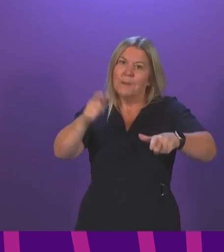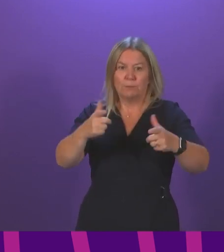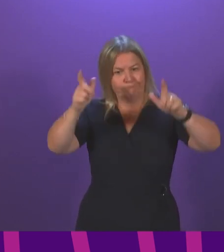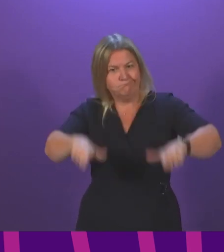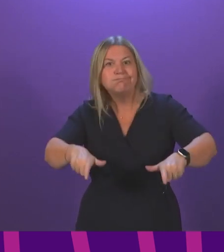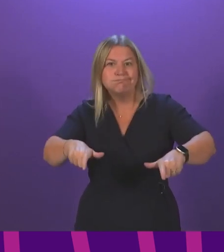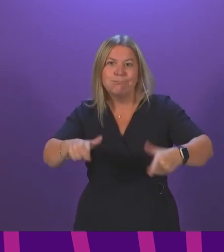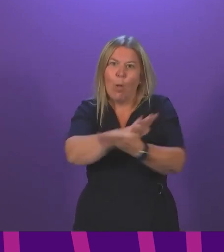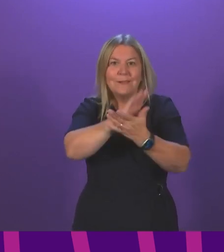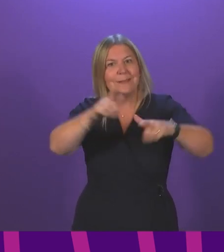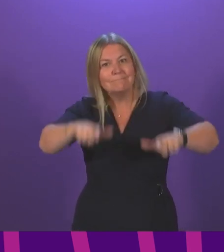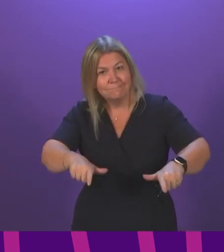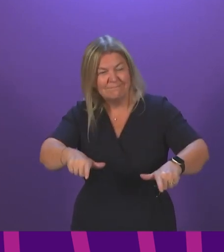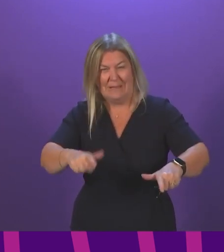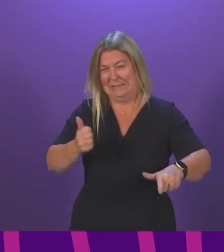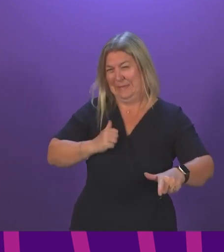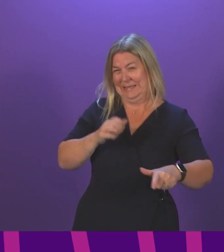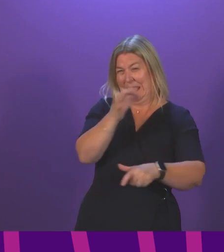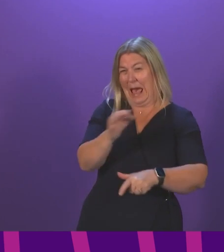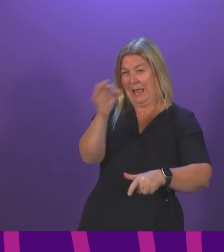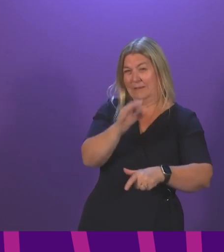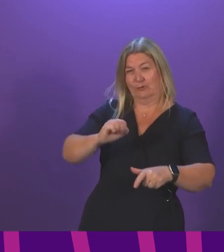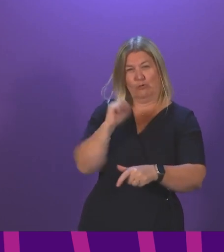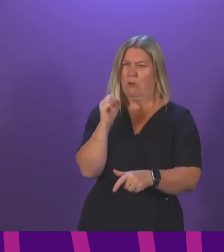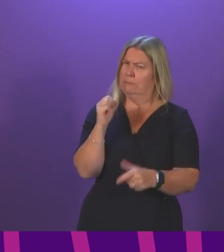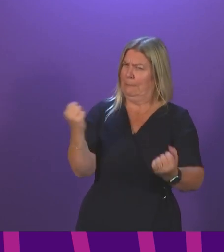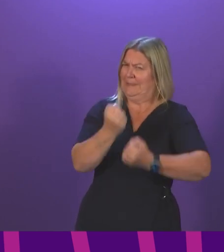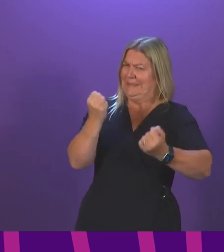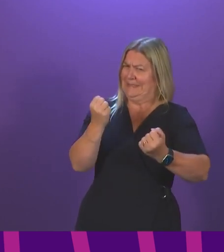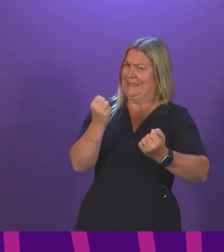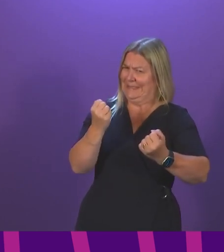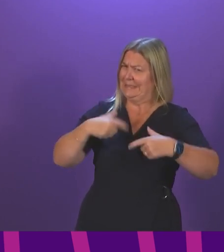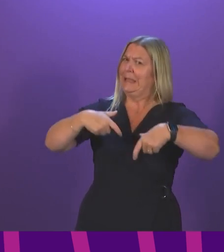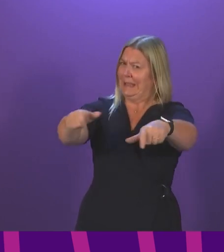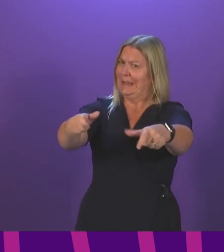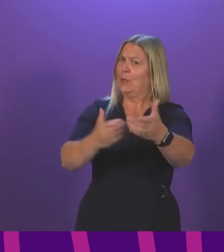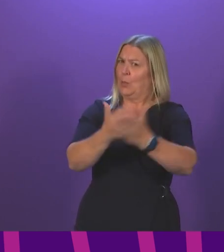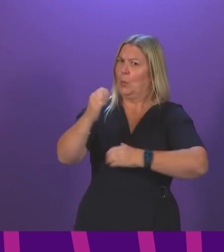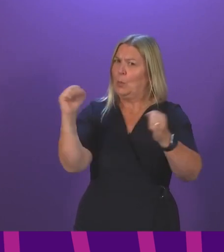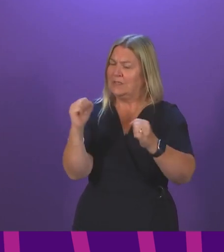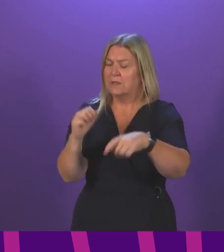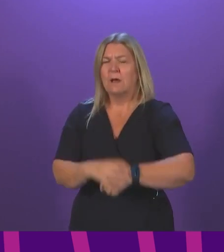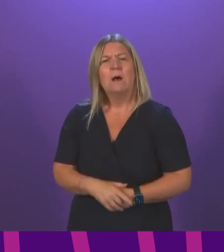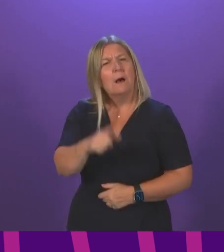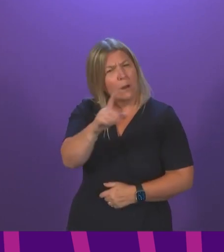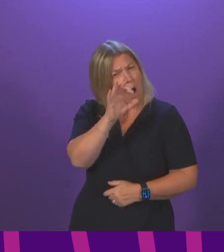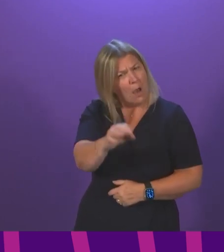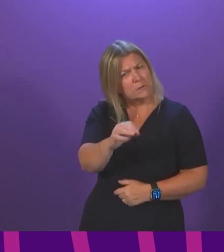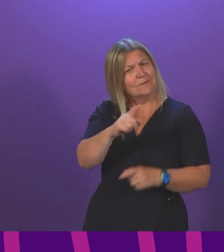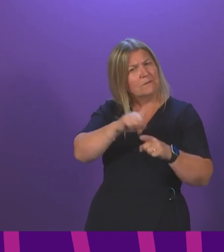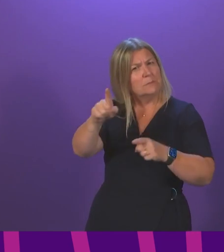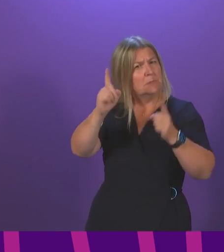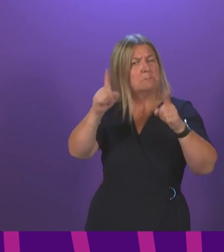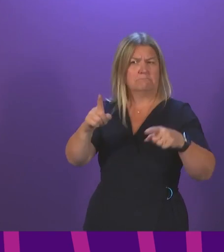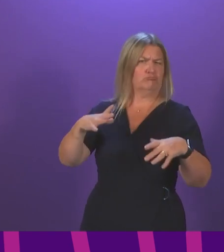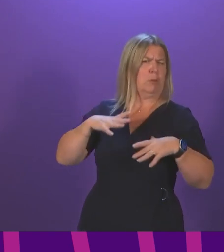will continue to be busy beyond the normal shoulder months. So with this in mind, can the First Minister outline what preparations are being made for